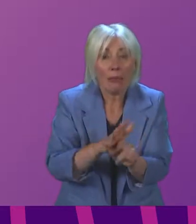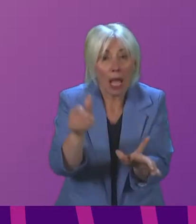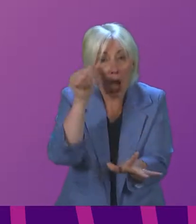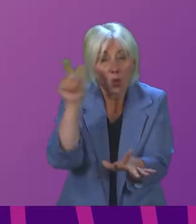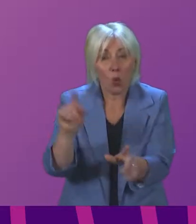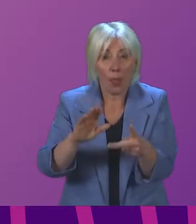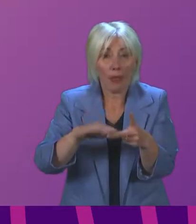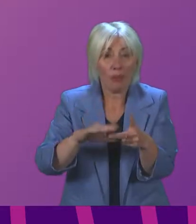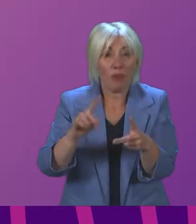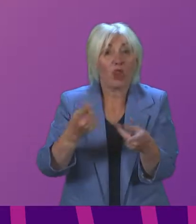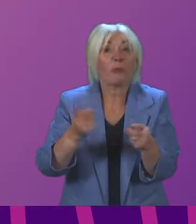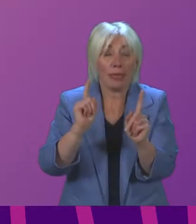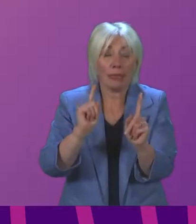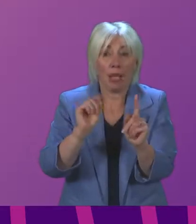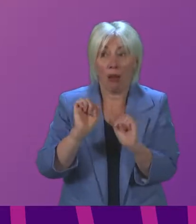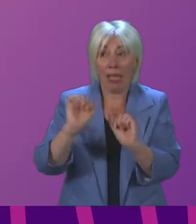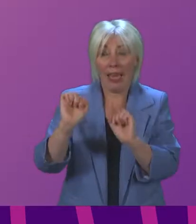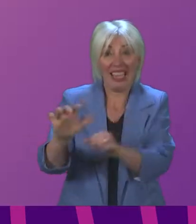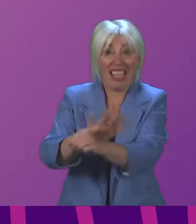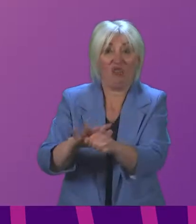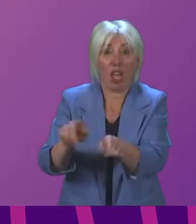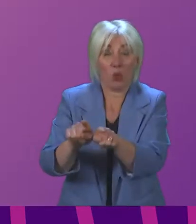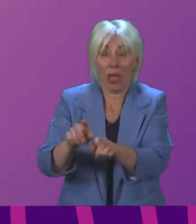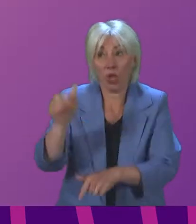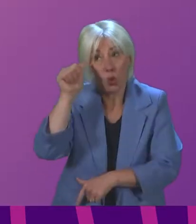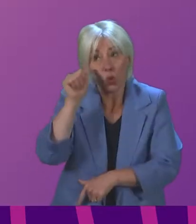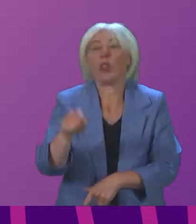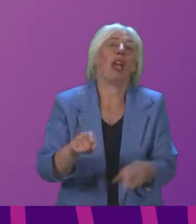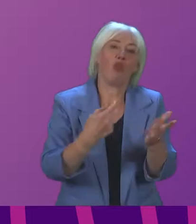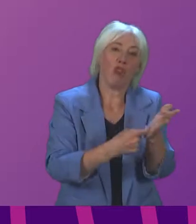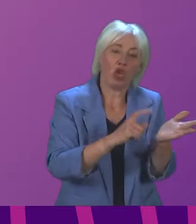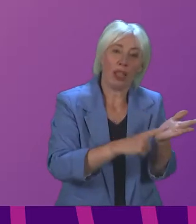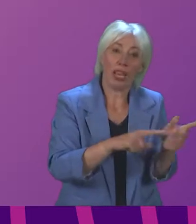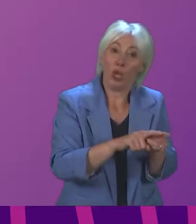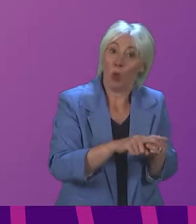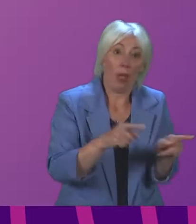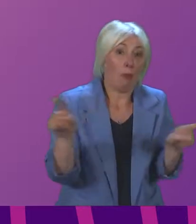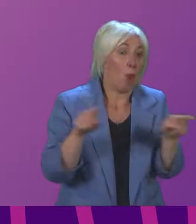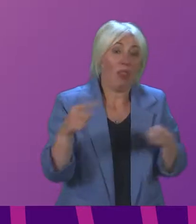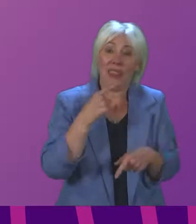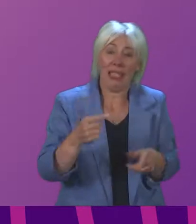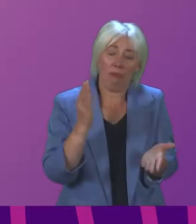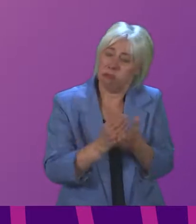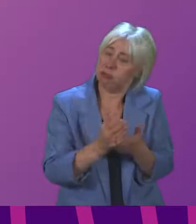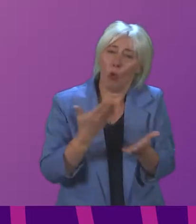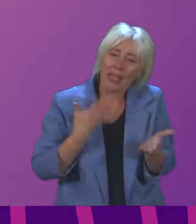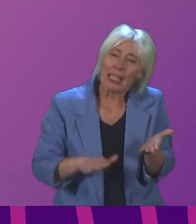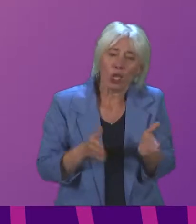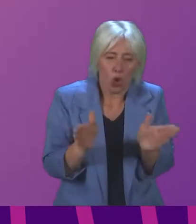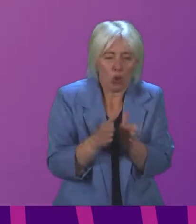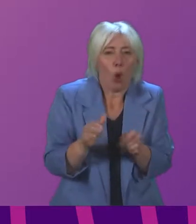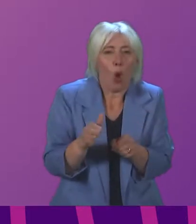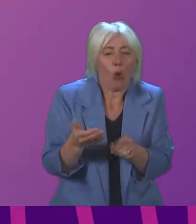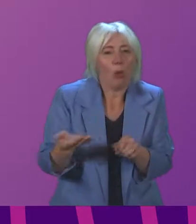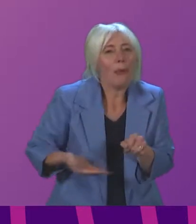First Minister recognises in his own constituency and Richard Leonard referred to it in his own remarks this afternoon. And it's why the Scottish